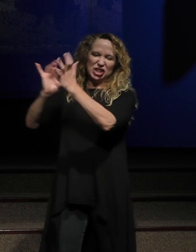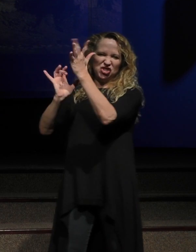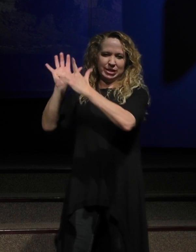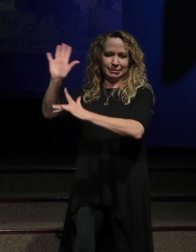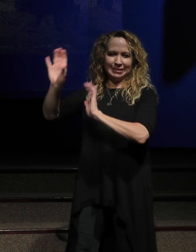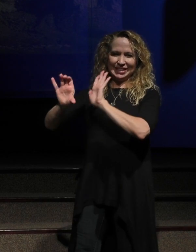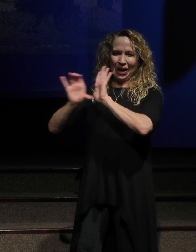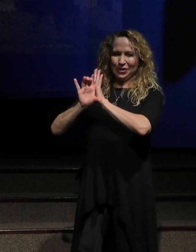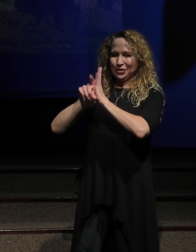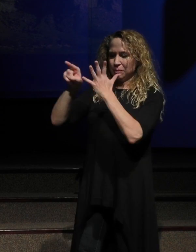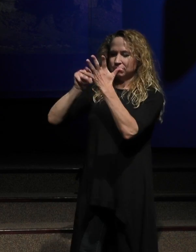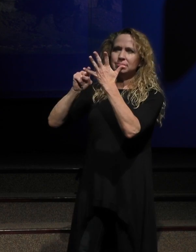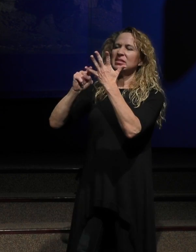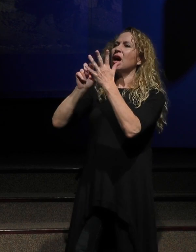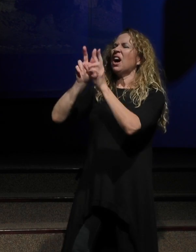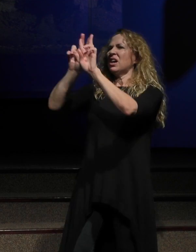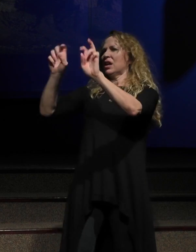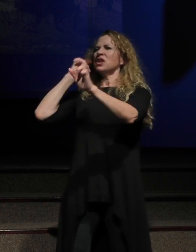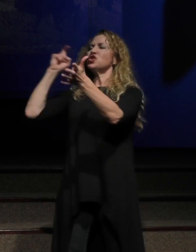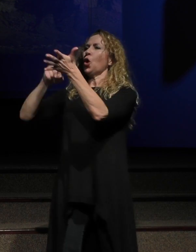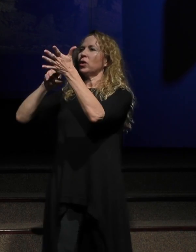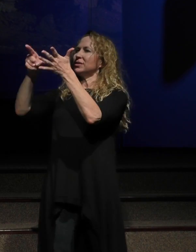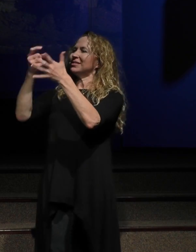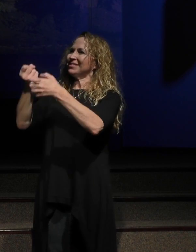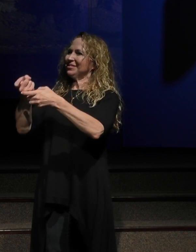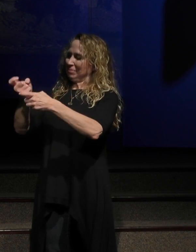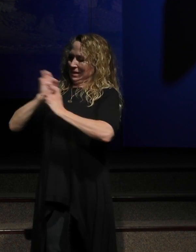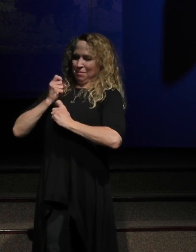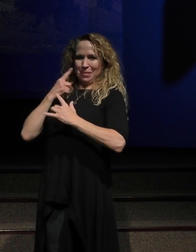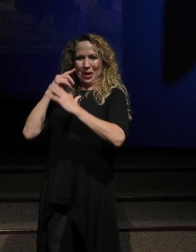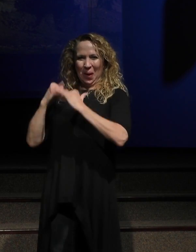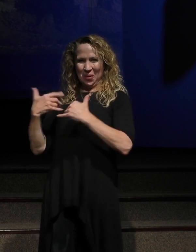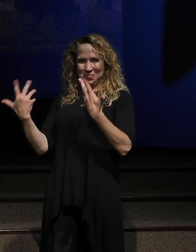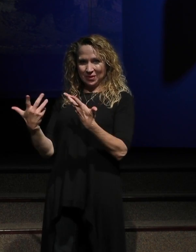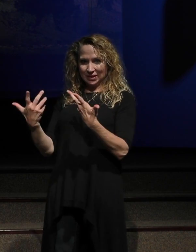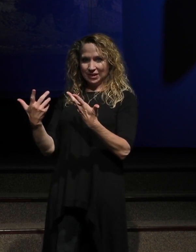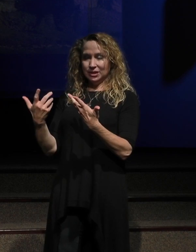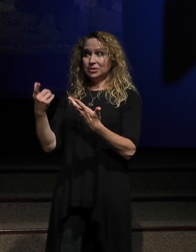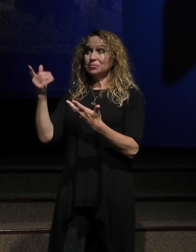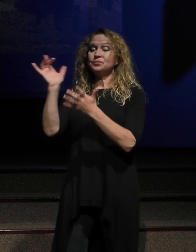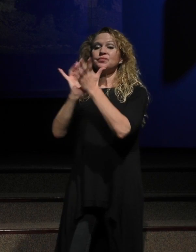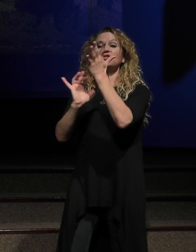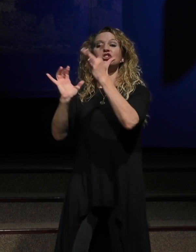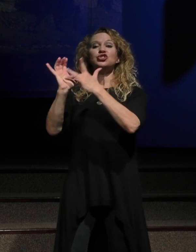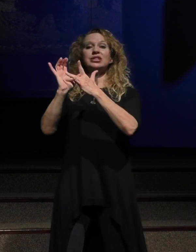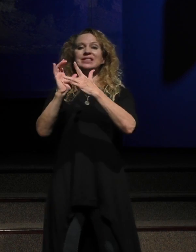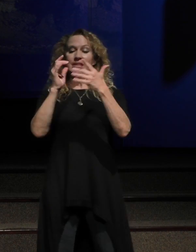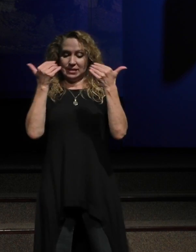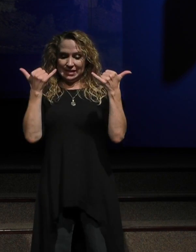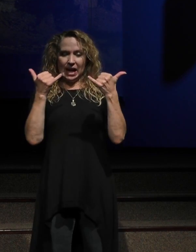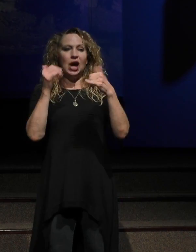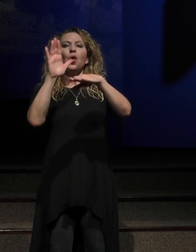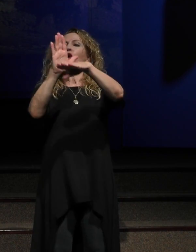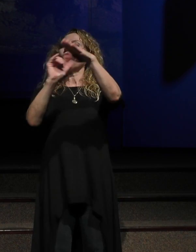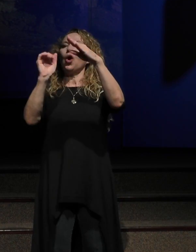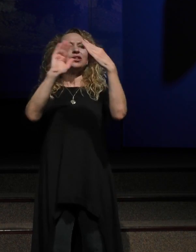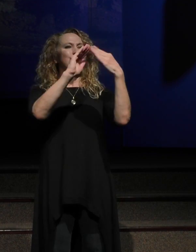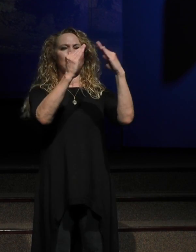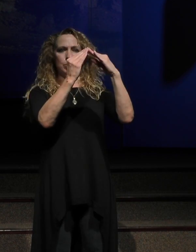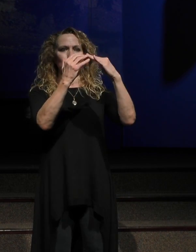that gives me hope in my desperate prayer, gives me courage in my desperate prayer, is this, that Jesus calls the community to help.